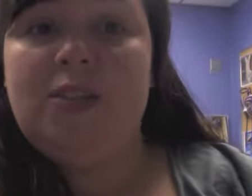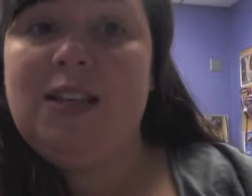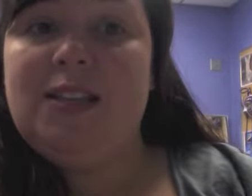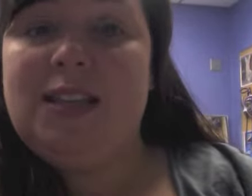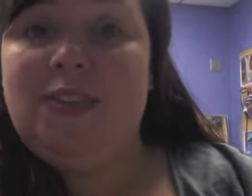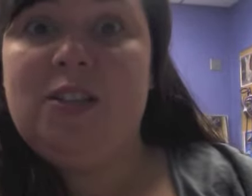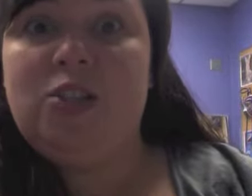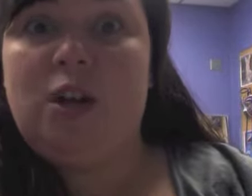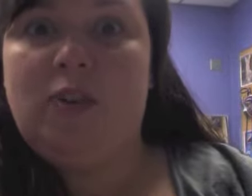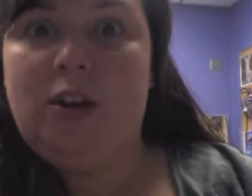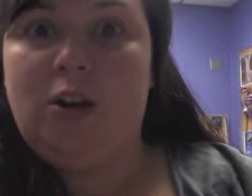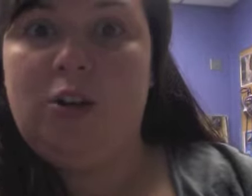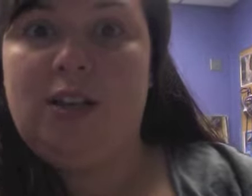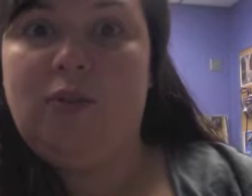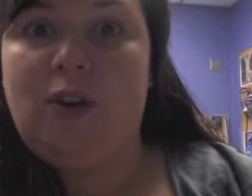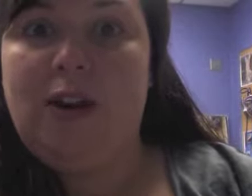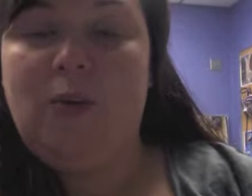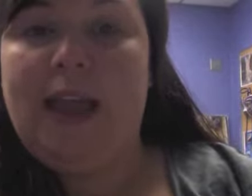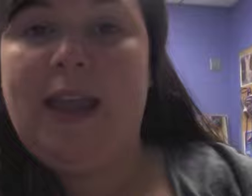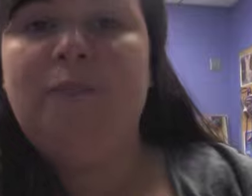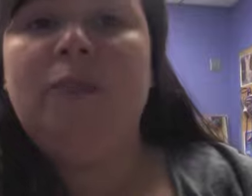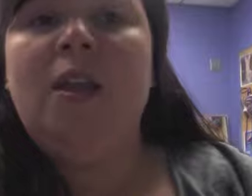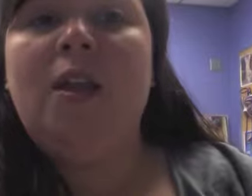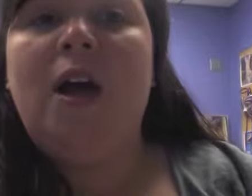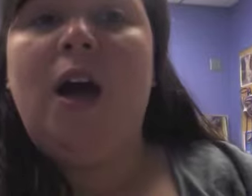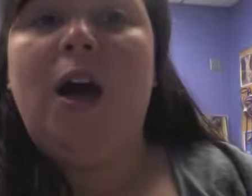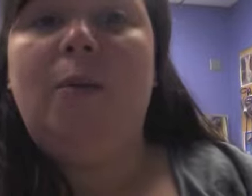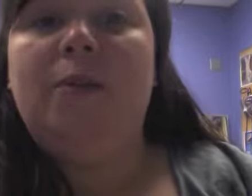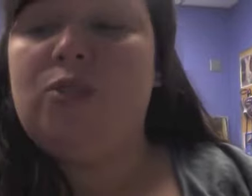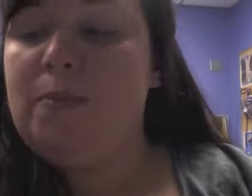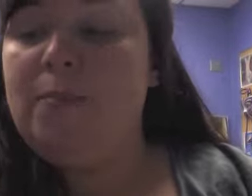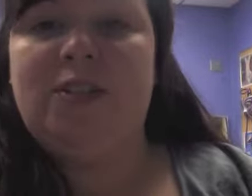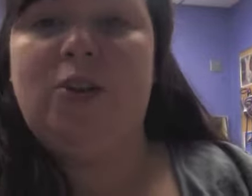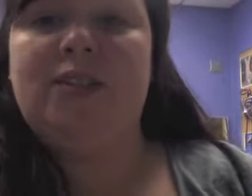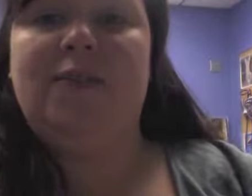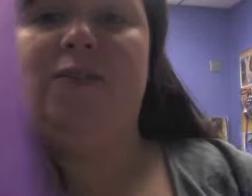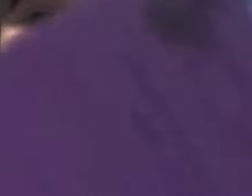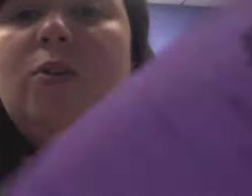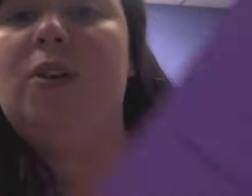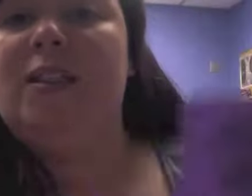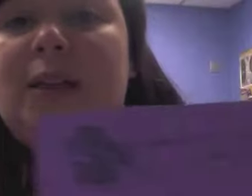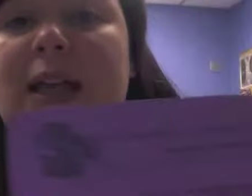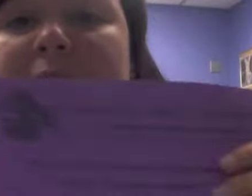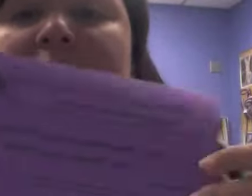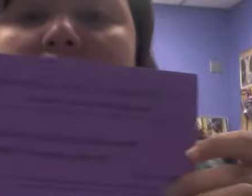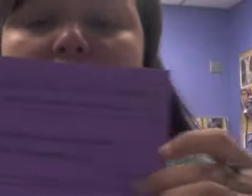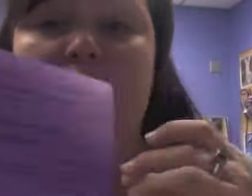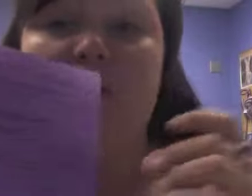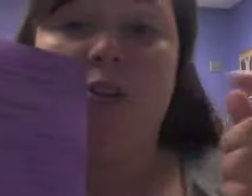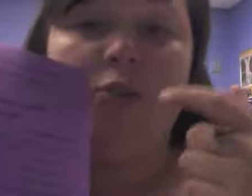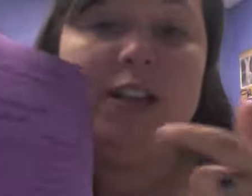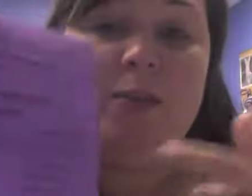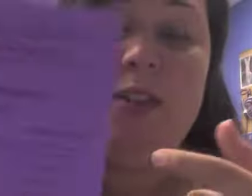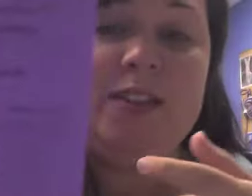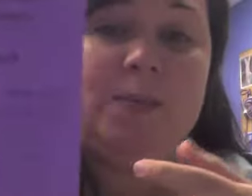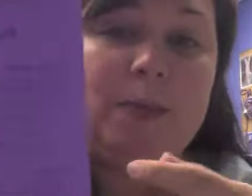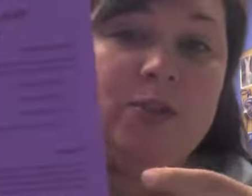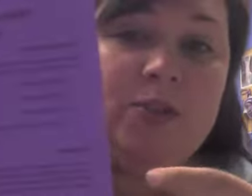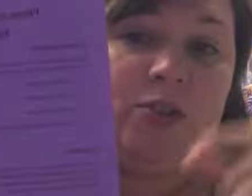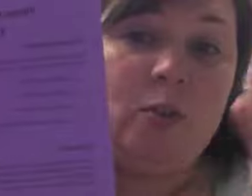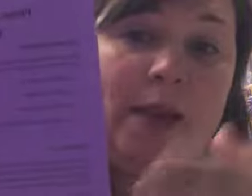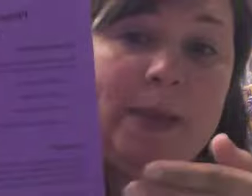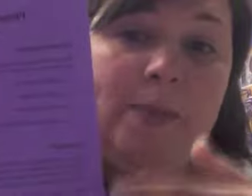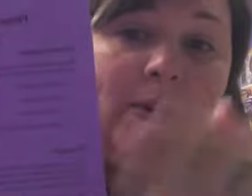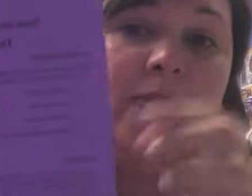kids can get them and start rehearsing right away. Okay, just remember, boys and girls, that if you were in the play, you're going to get one of these